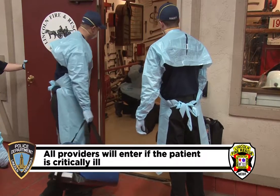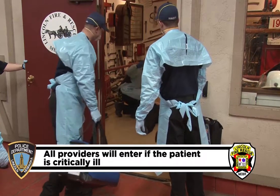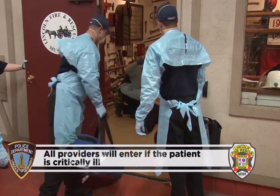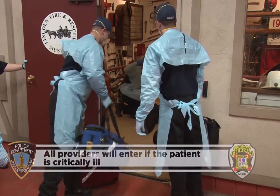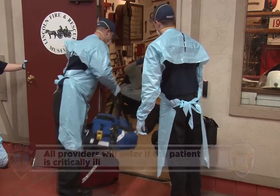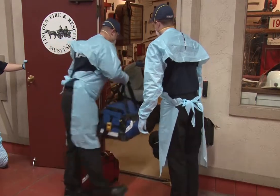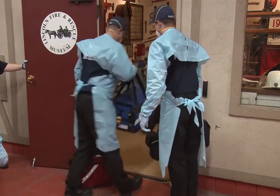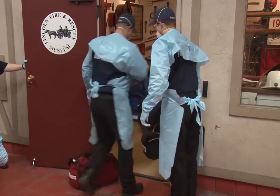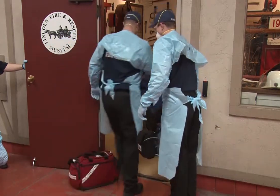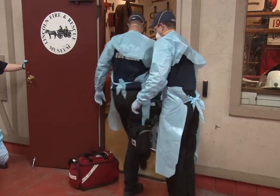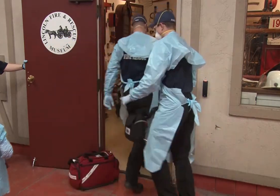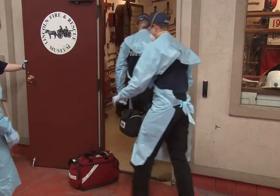treat, and transport the patient.